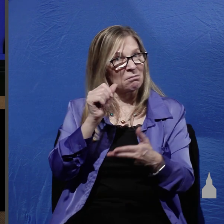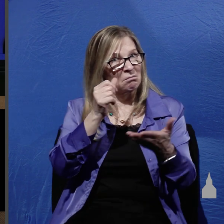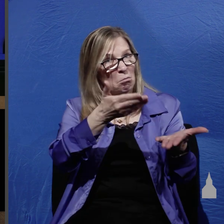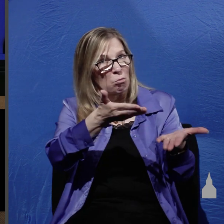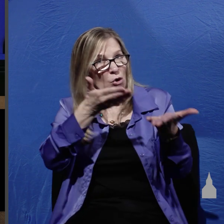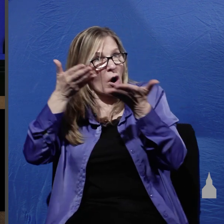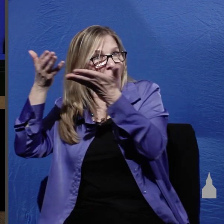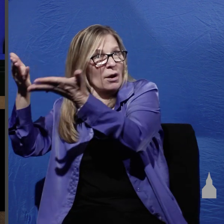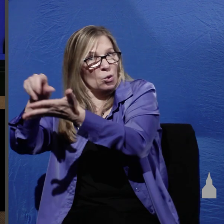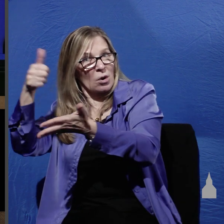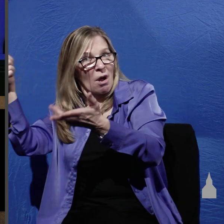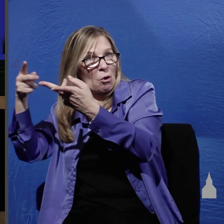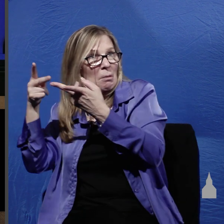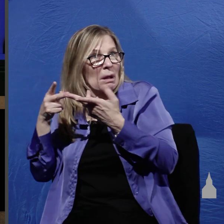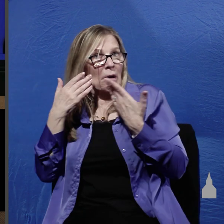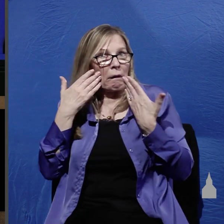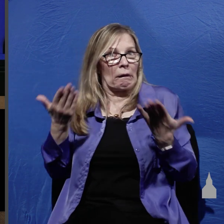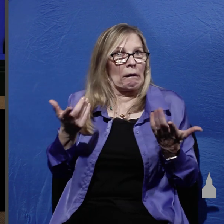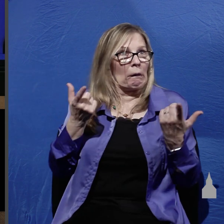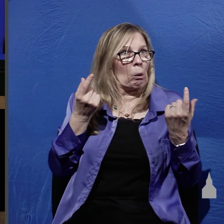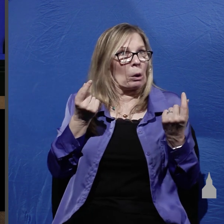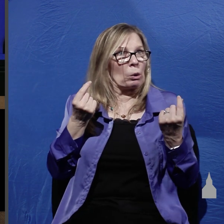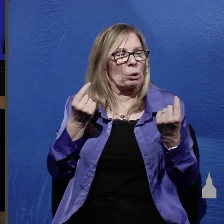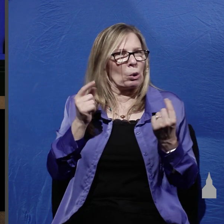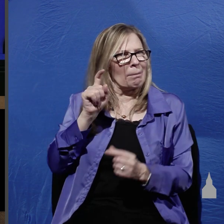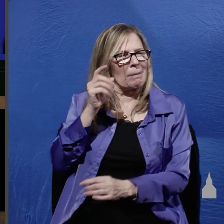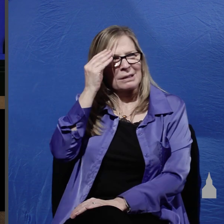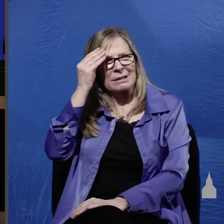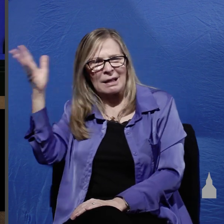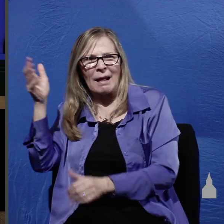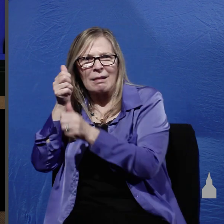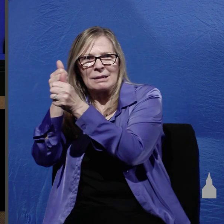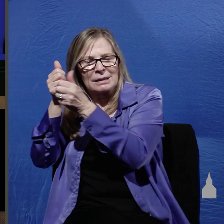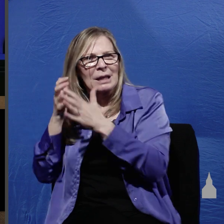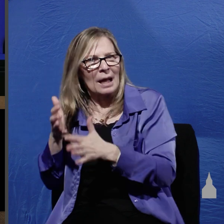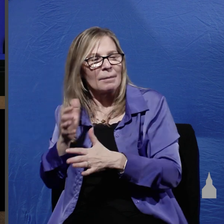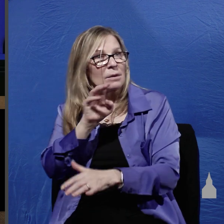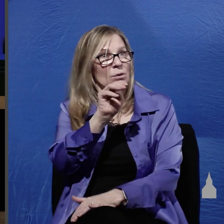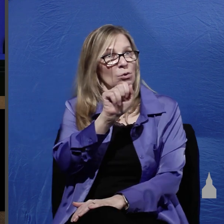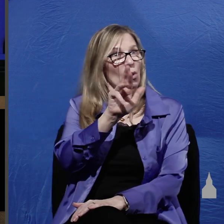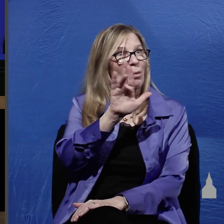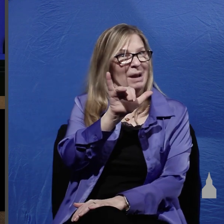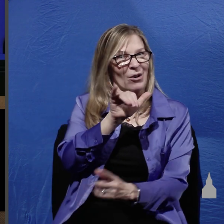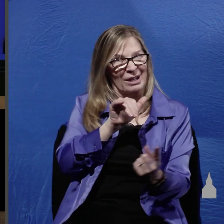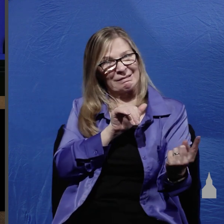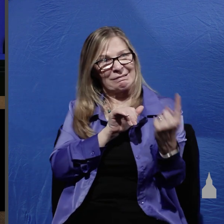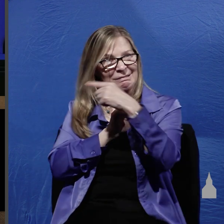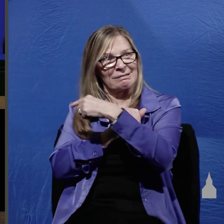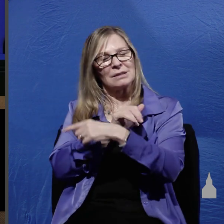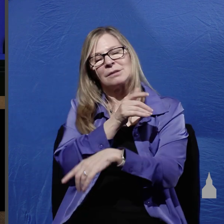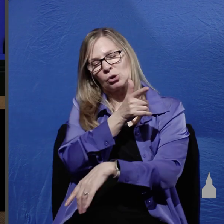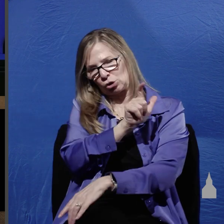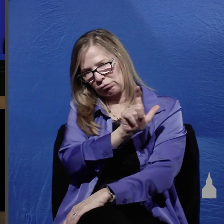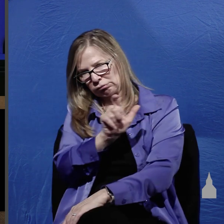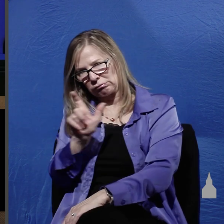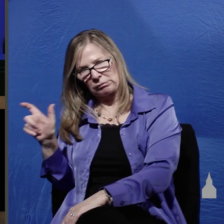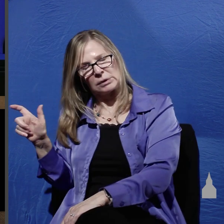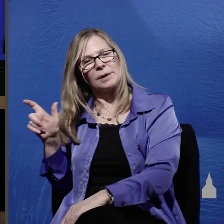at last they decided that the disciples must be told that Mary Magdalene was dispatched to find them after a while it began